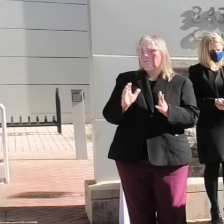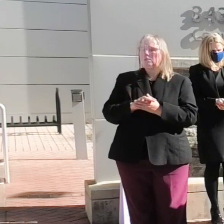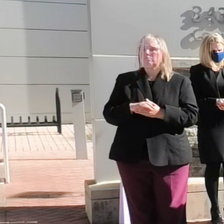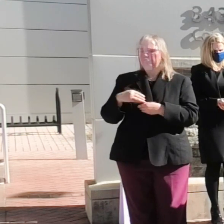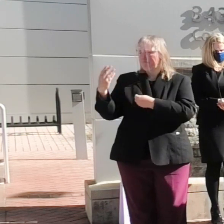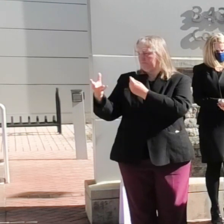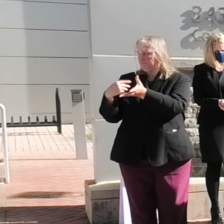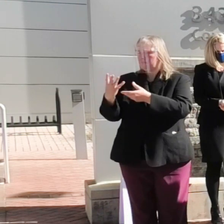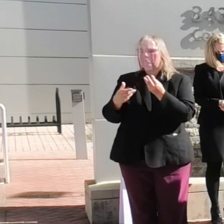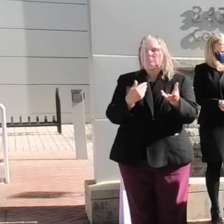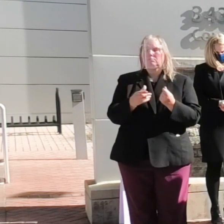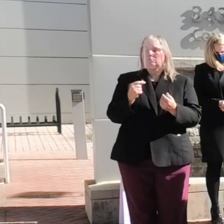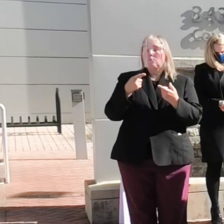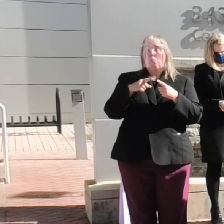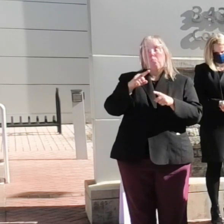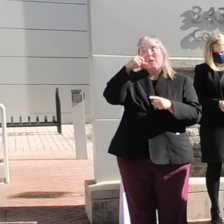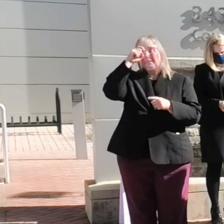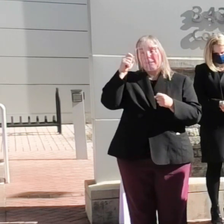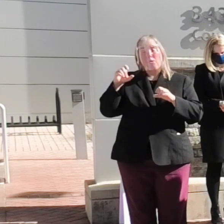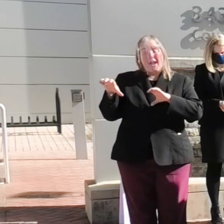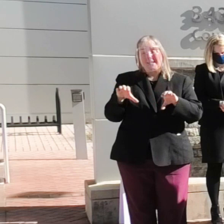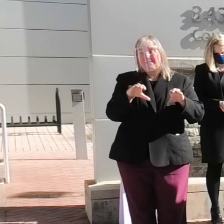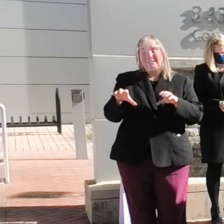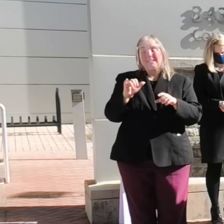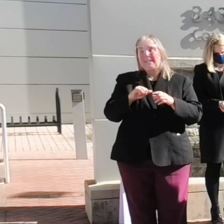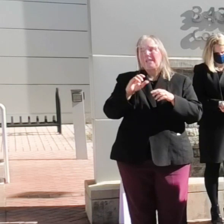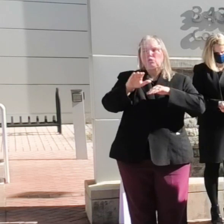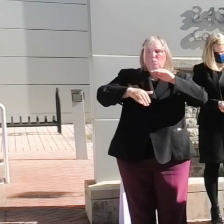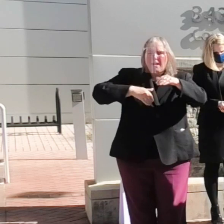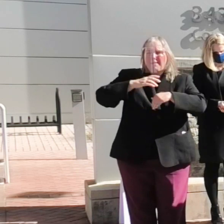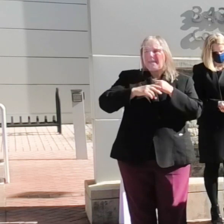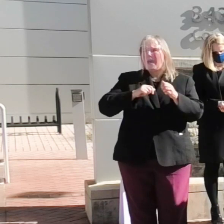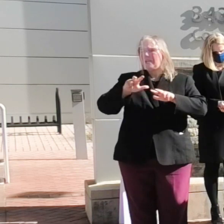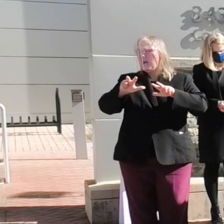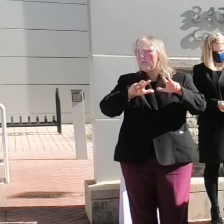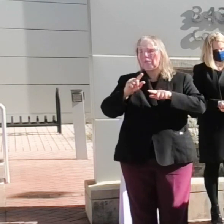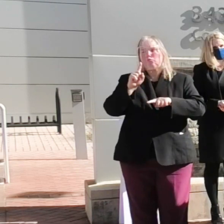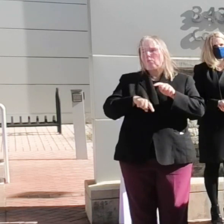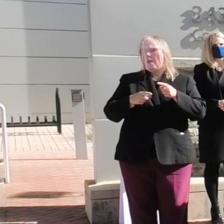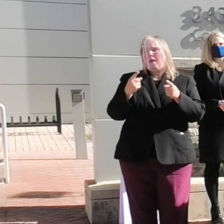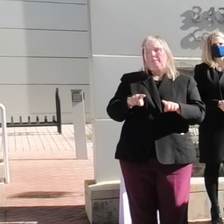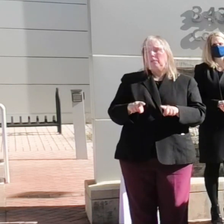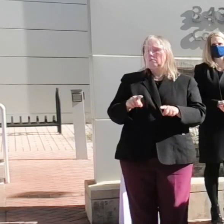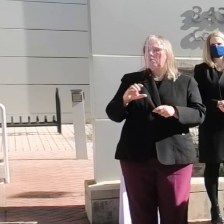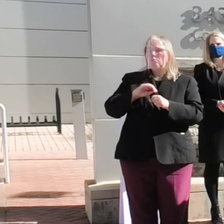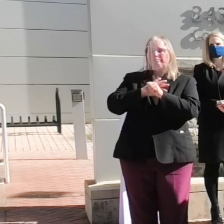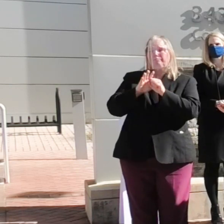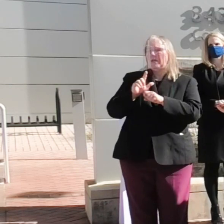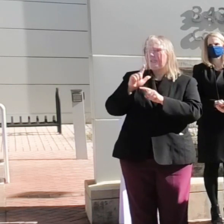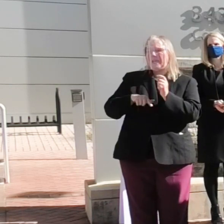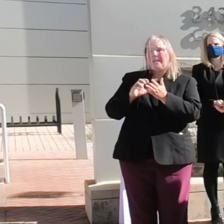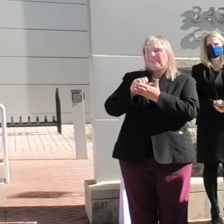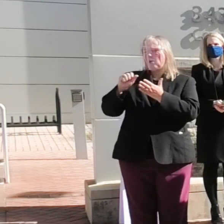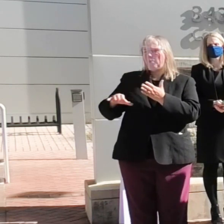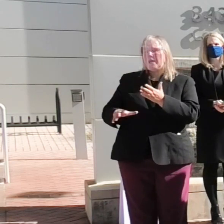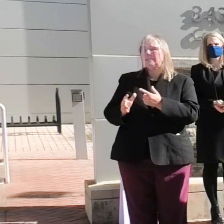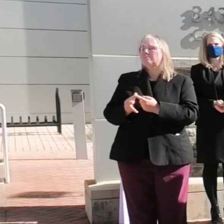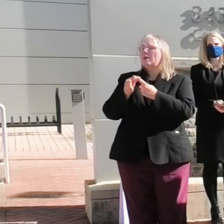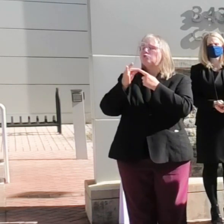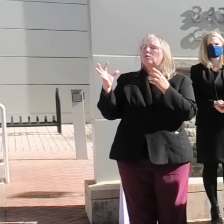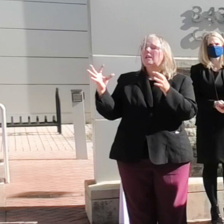activities like swimming and hiking couldn't happen, COVID-19 can't take away the special connections